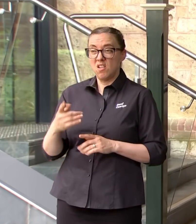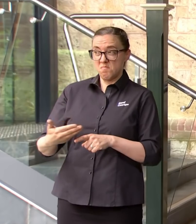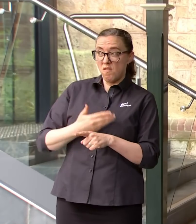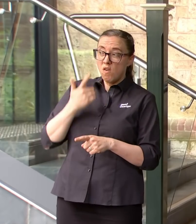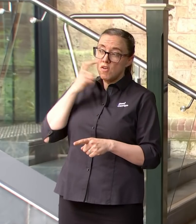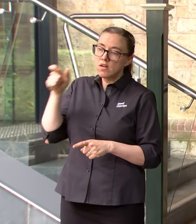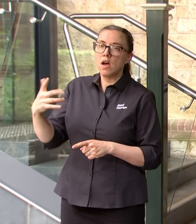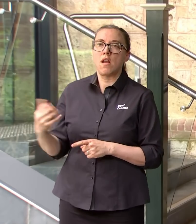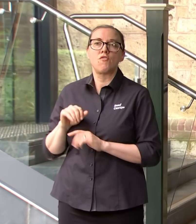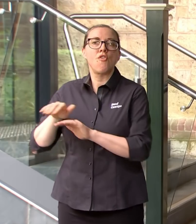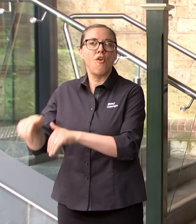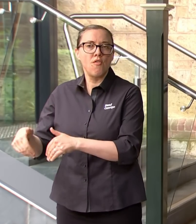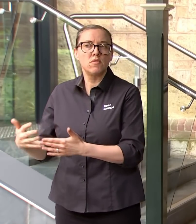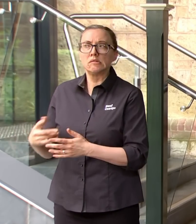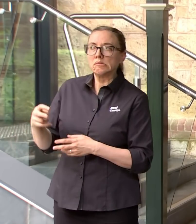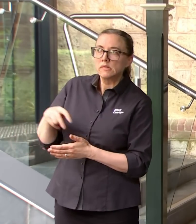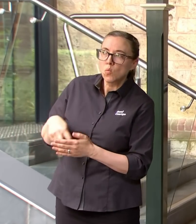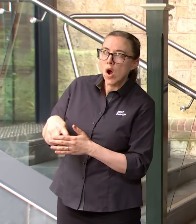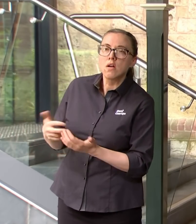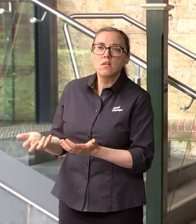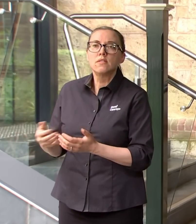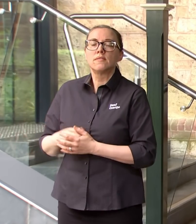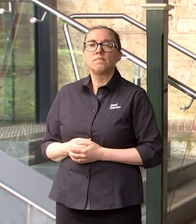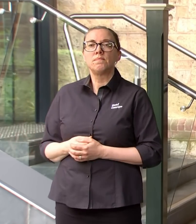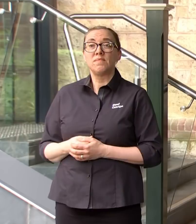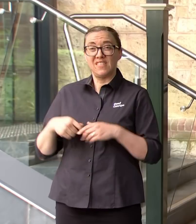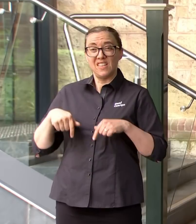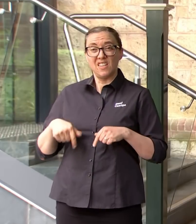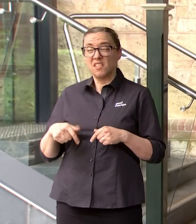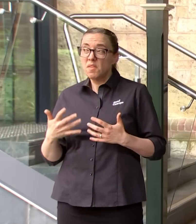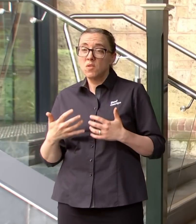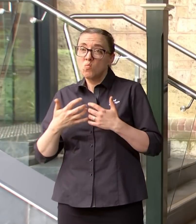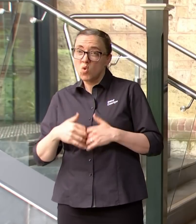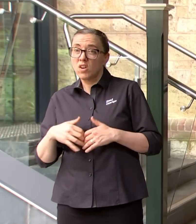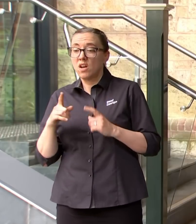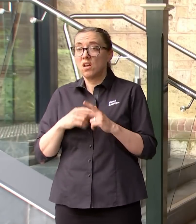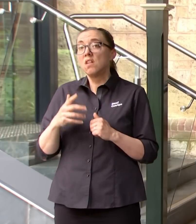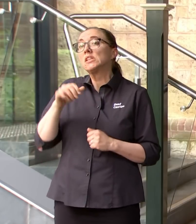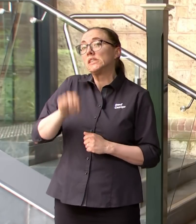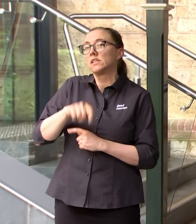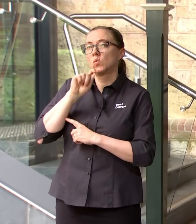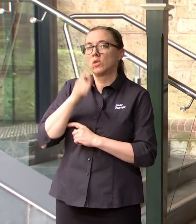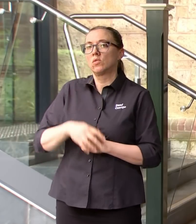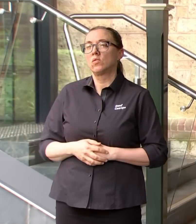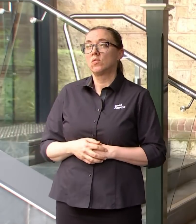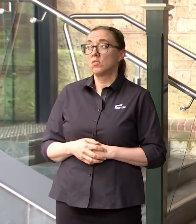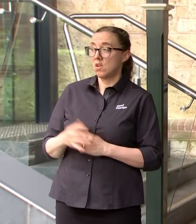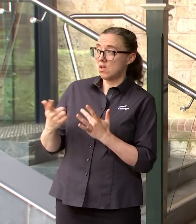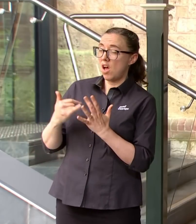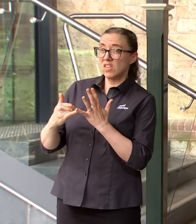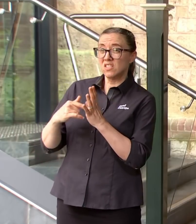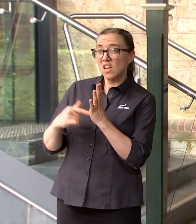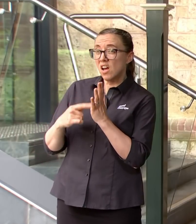have to consider in South Australia down the track but as I said we don't have the acute situation that they're already facing in some other states